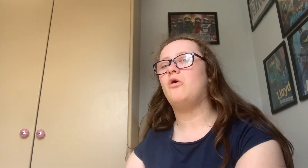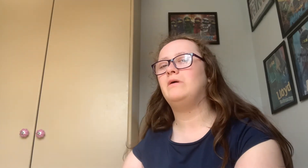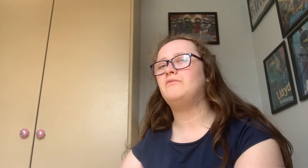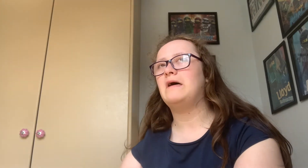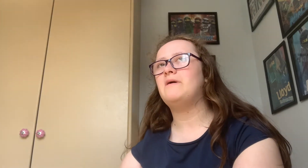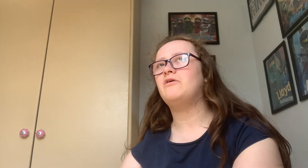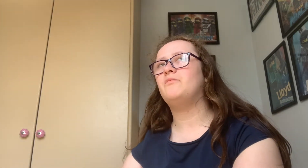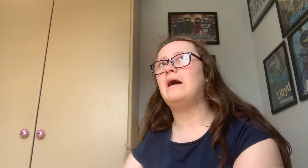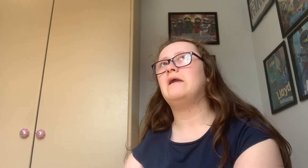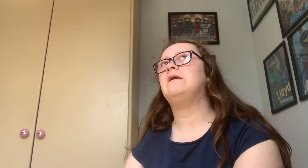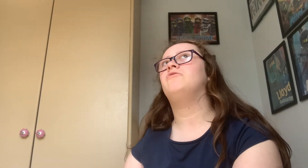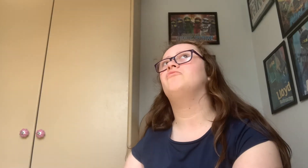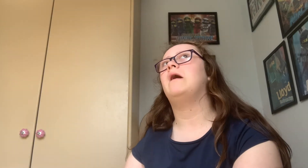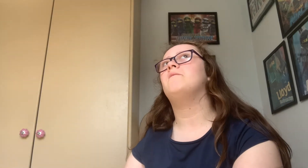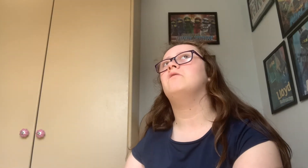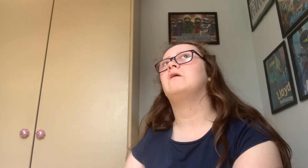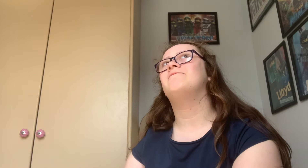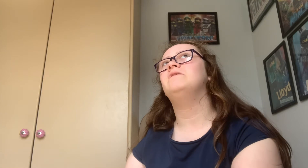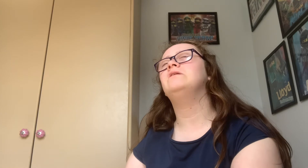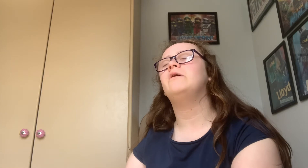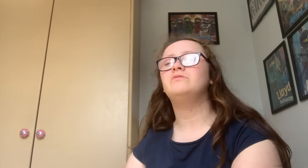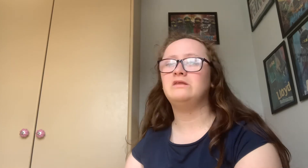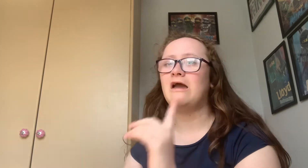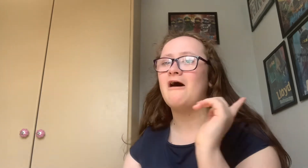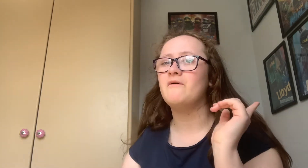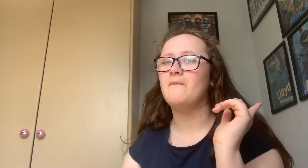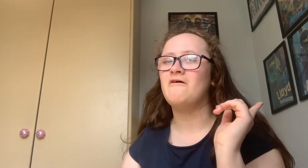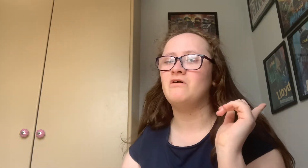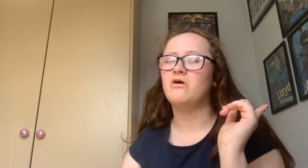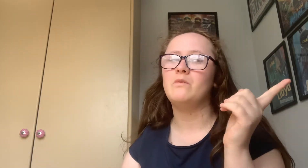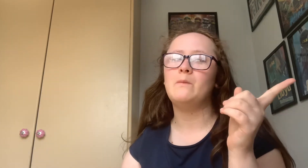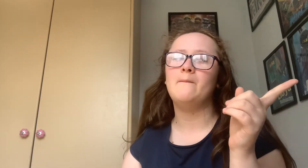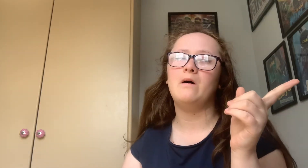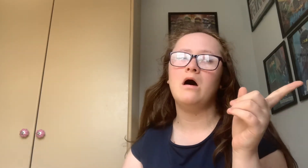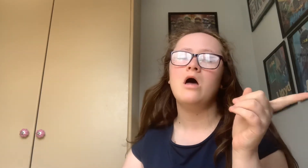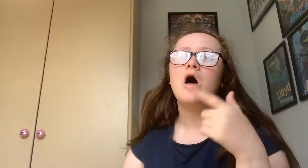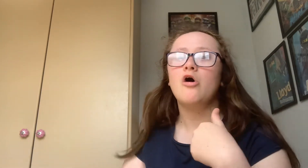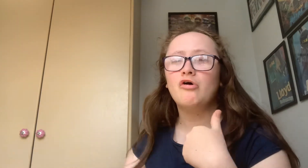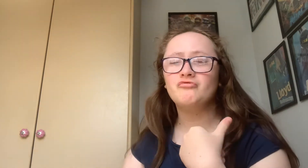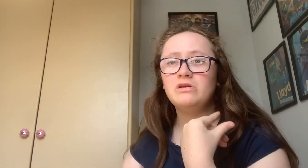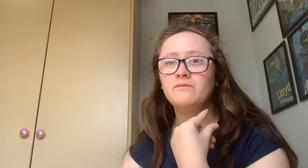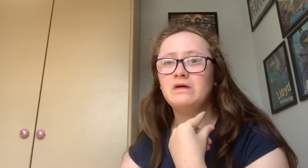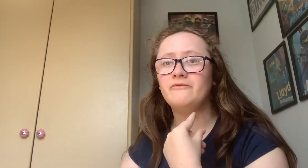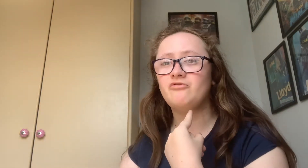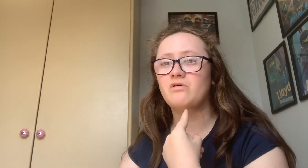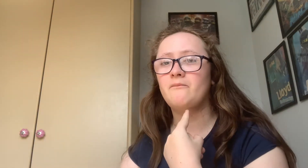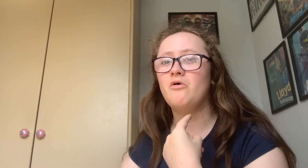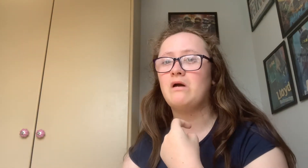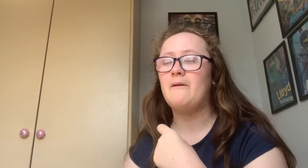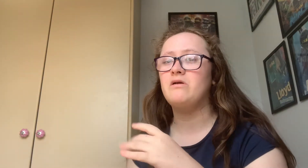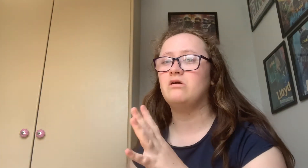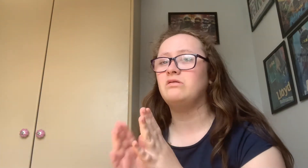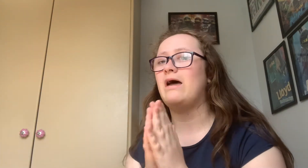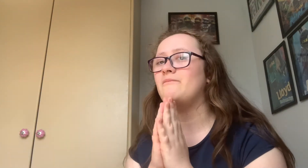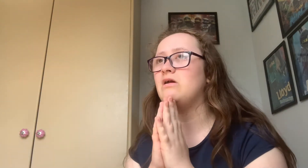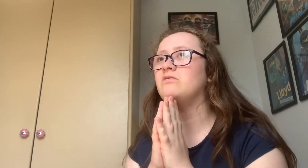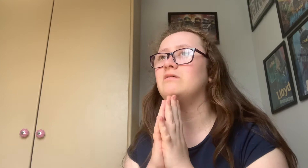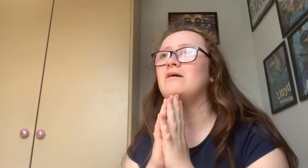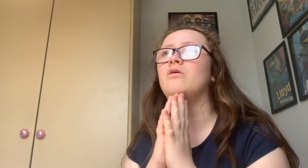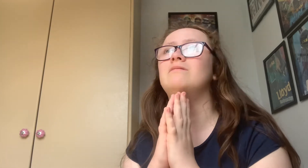when I was at my grandma's I think that was the other month. I can't remember I got really upset with Toca Boca because because all